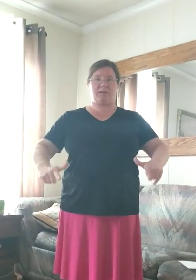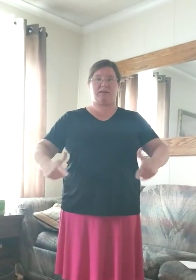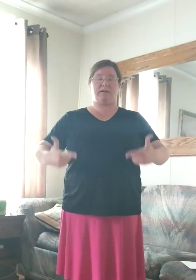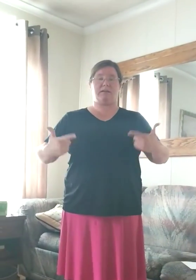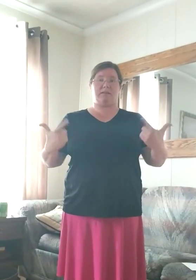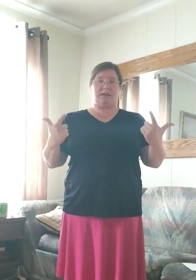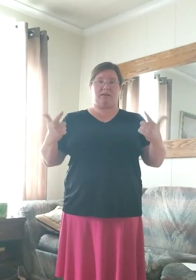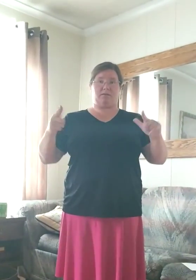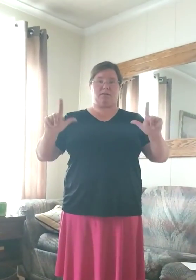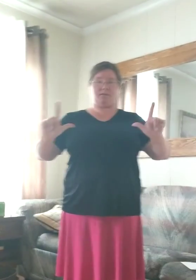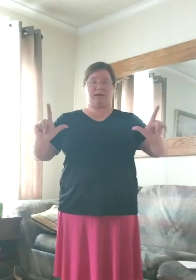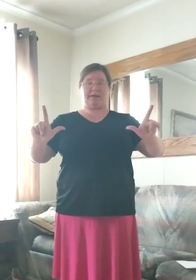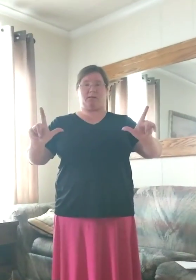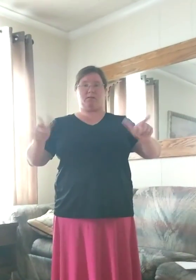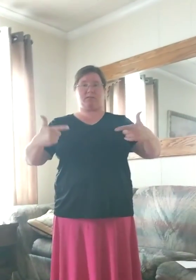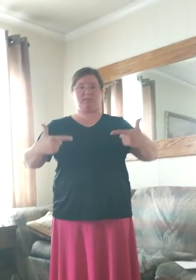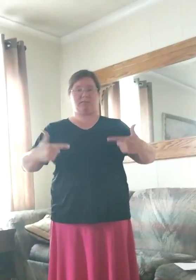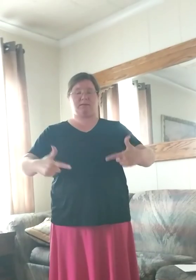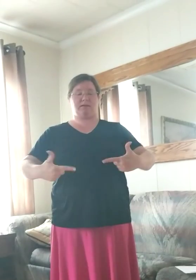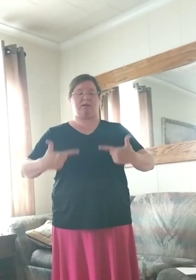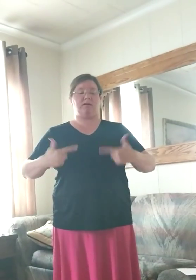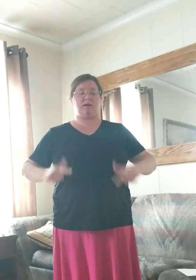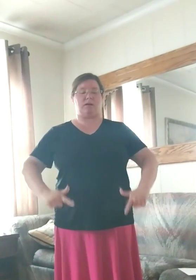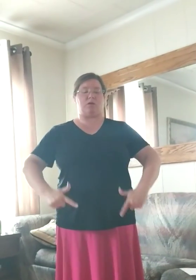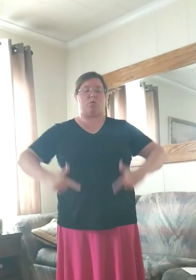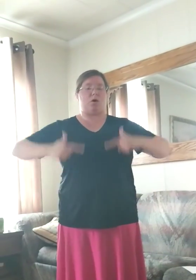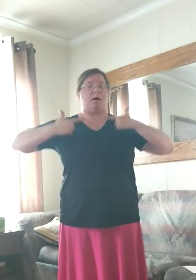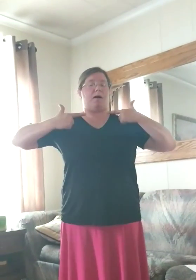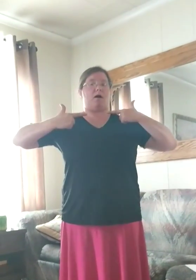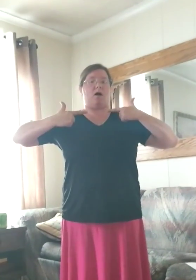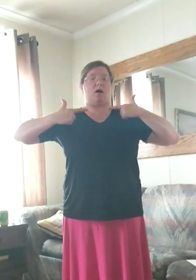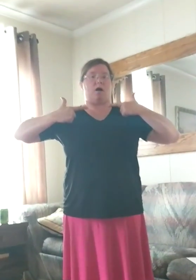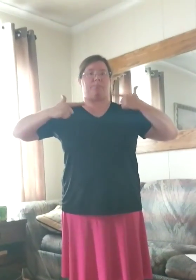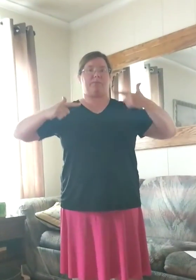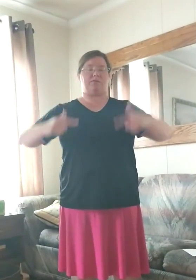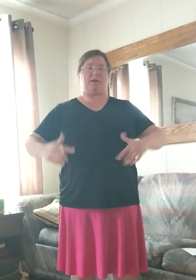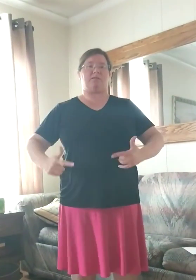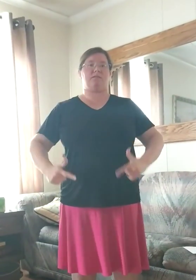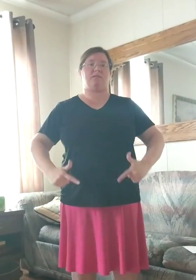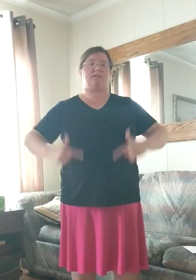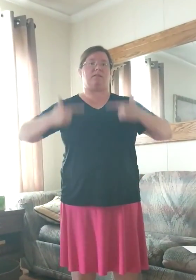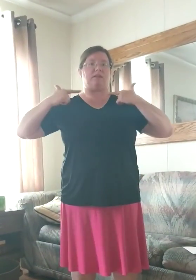take your L's, and you go up your chest. New,